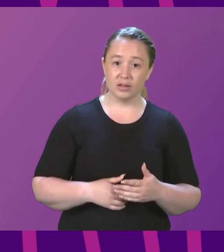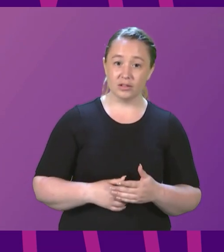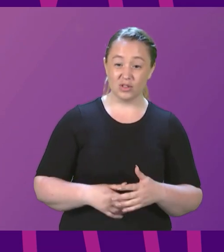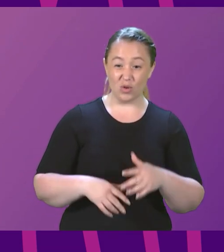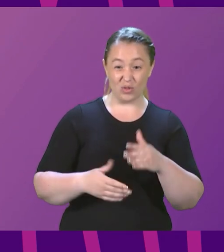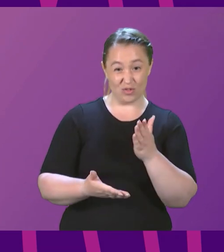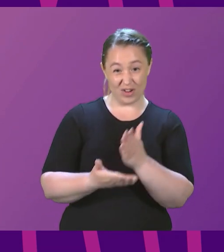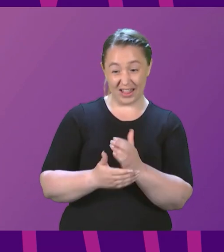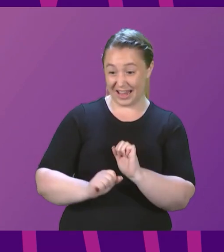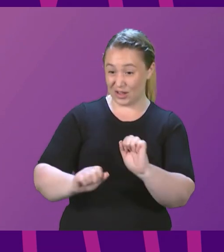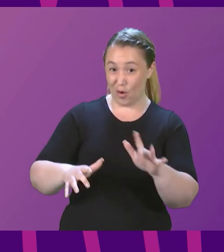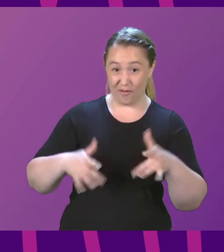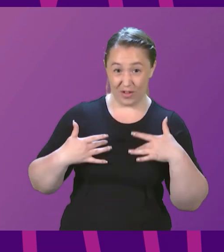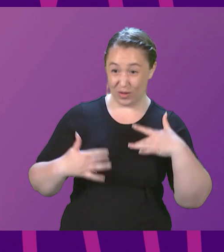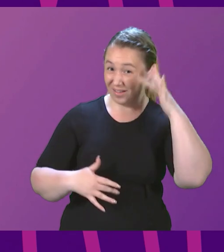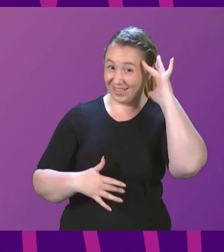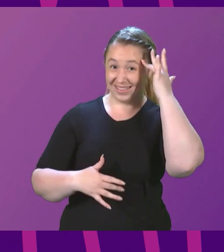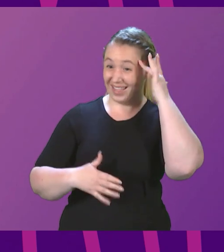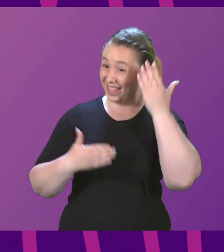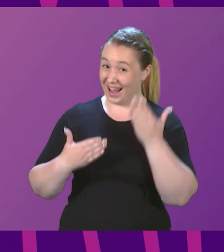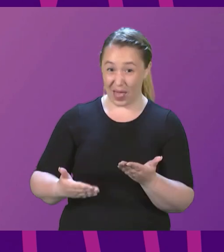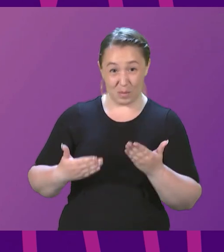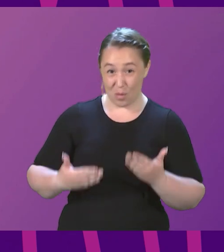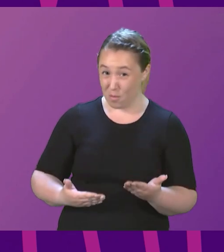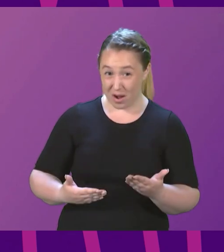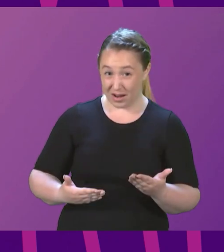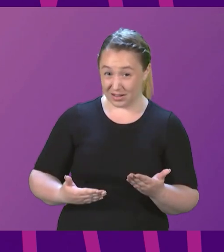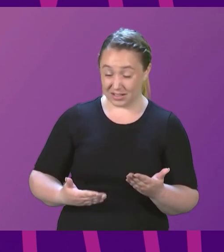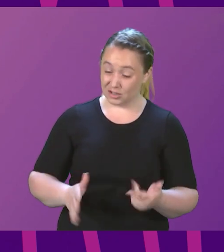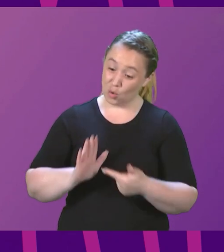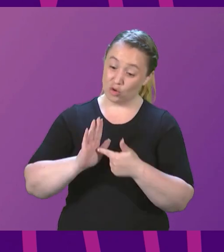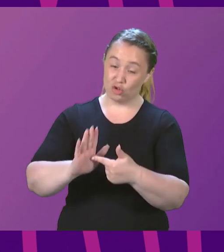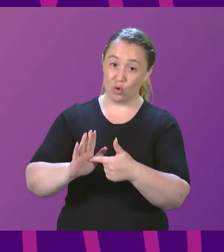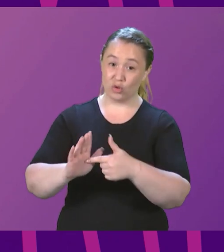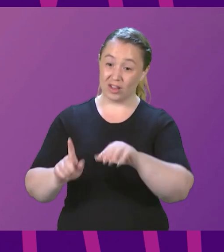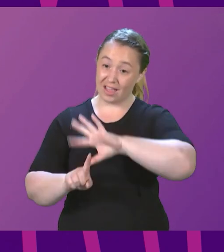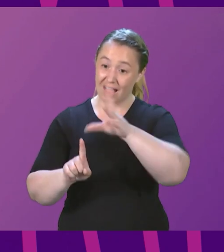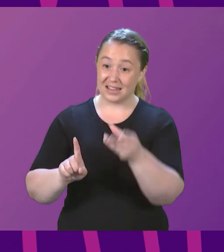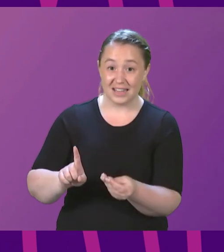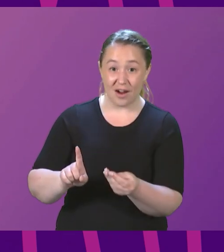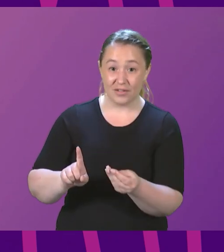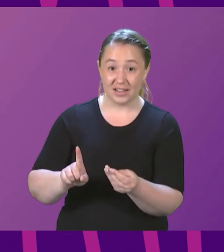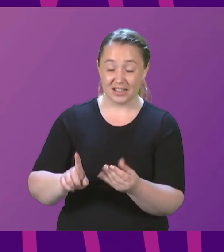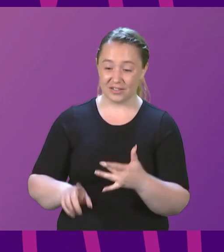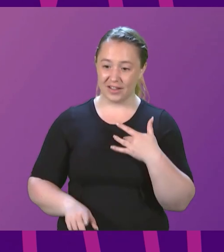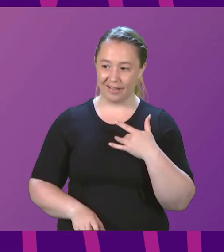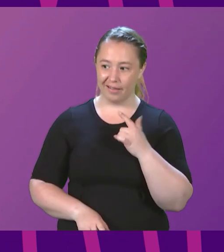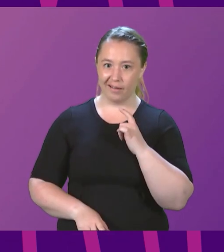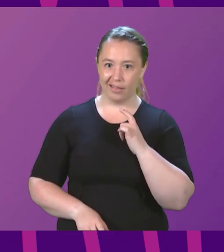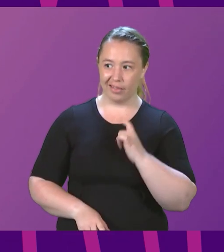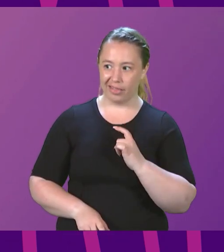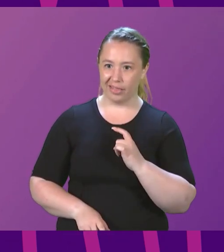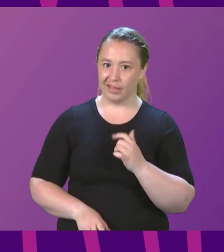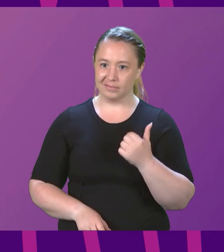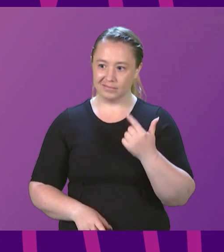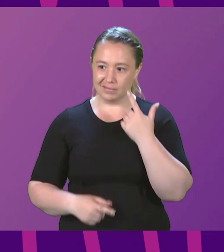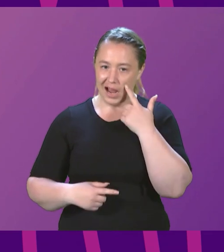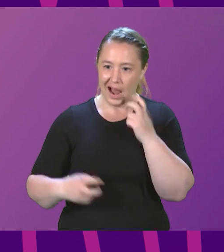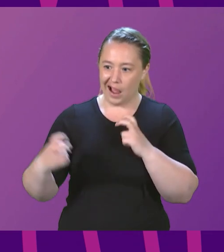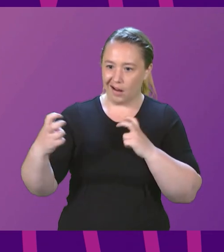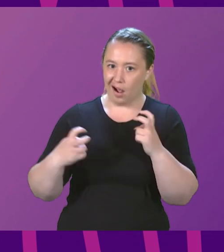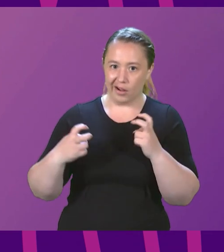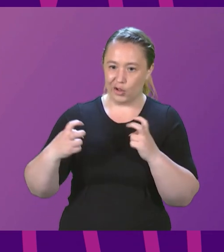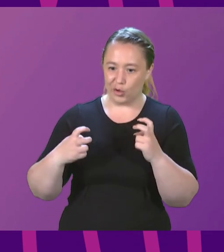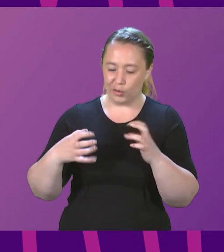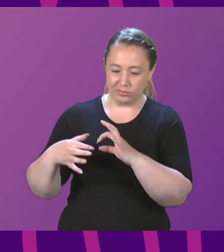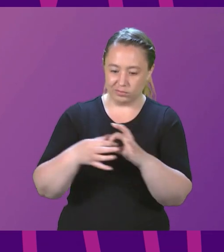now and demonstrate one thing and one thing only. The Conservatives have no confidence in the arguments for the continuation of the